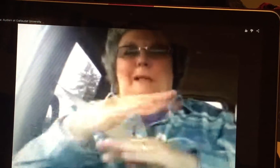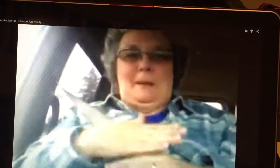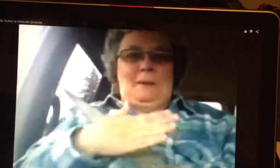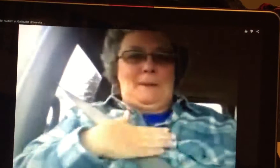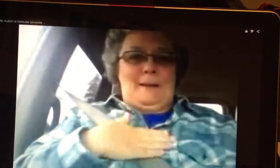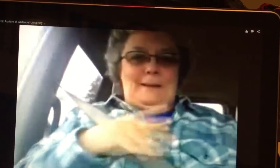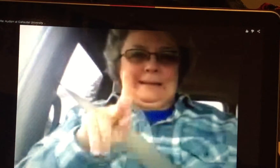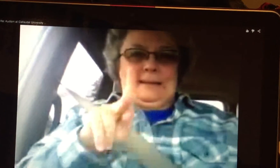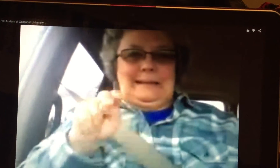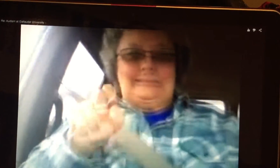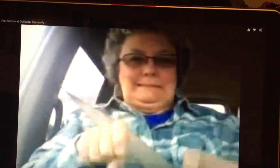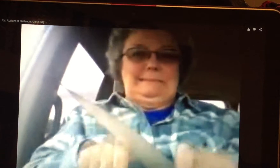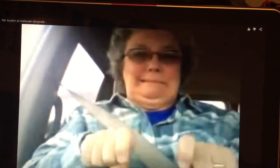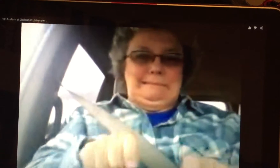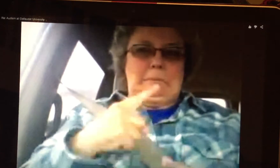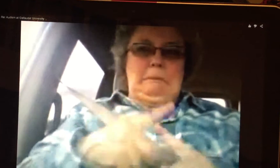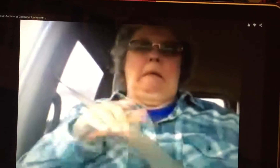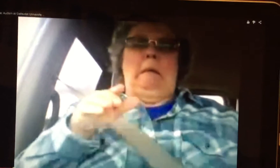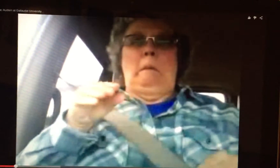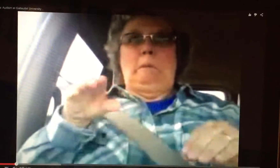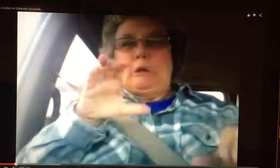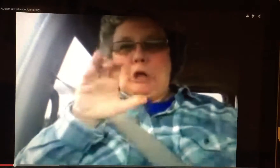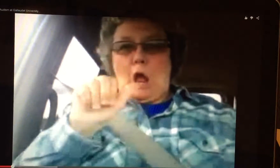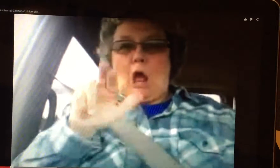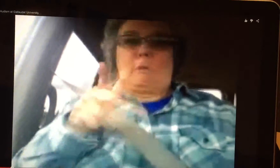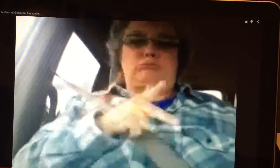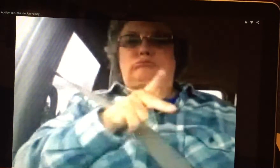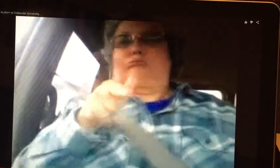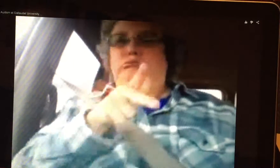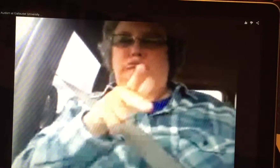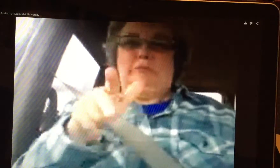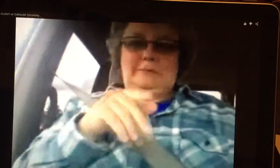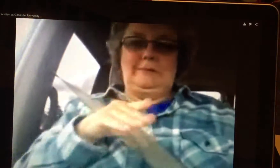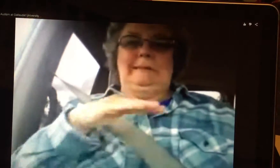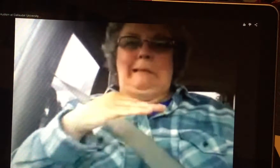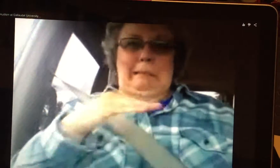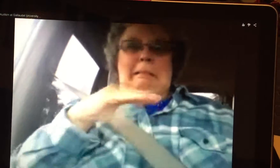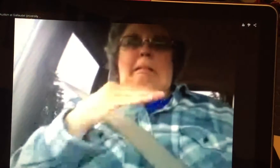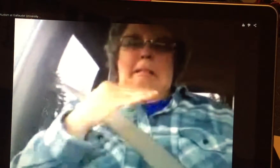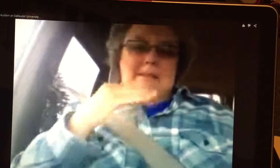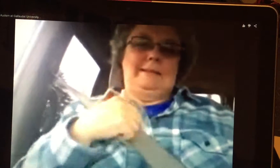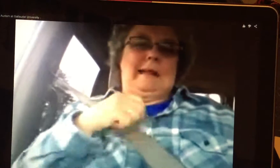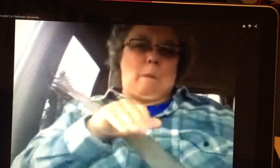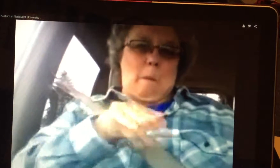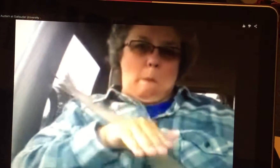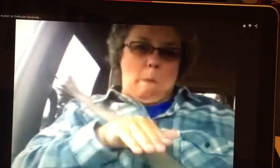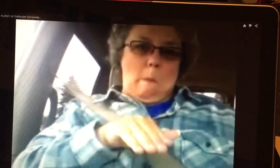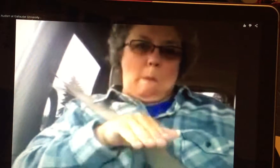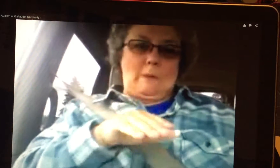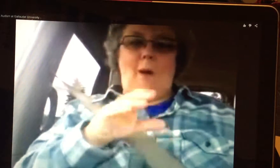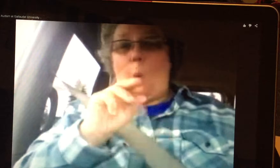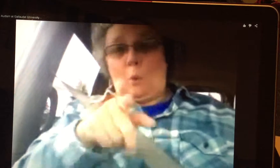hand might be a little bit weak I'm also in the car so